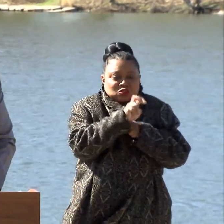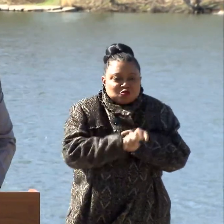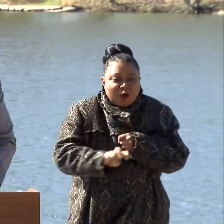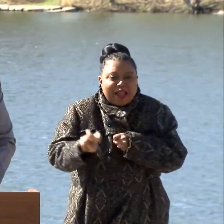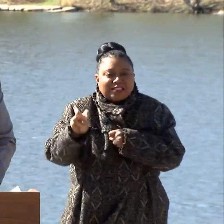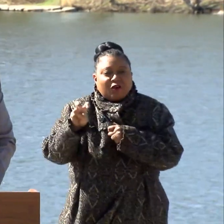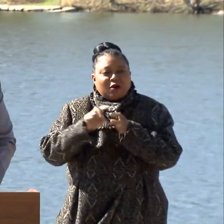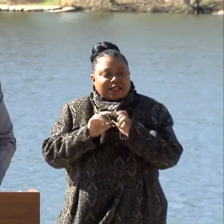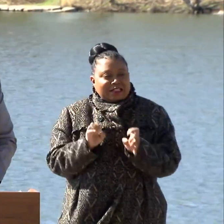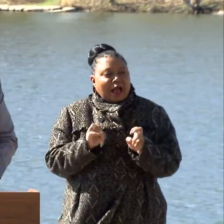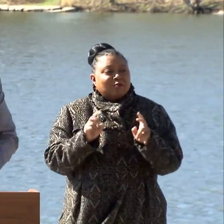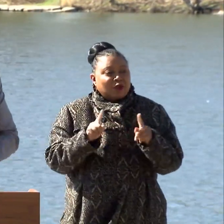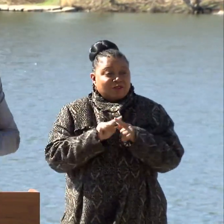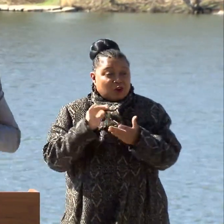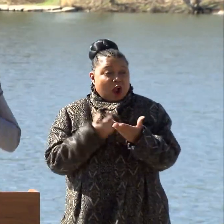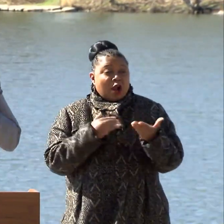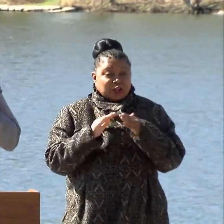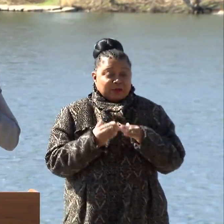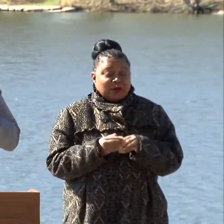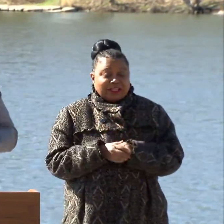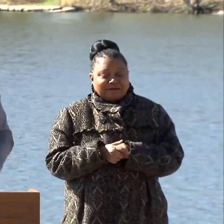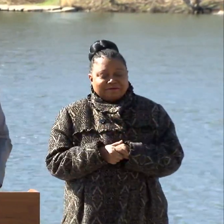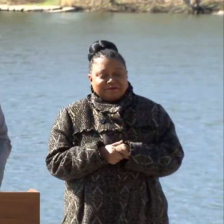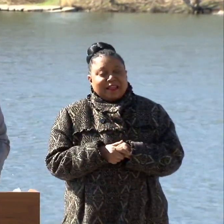opportunity for our community.